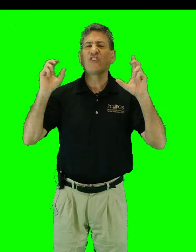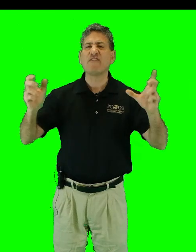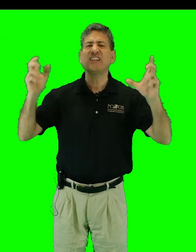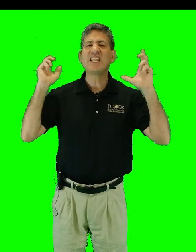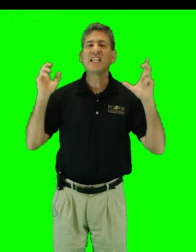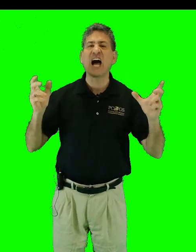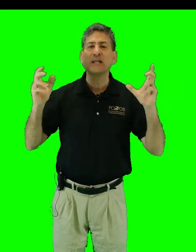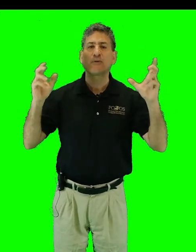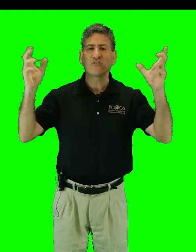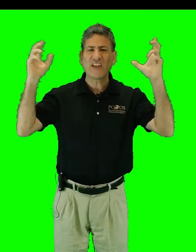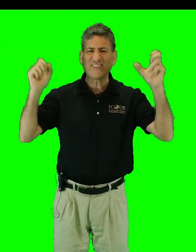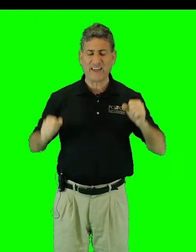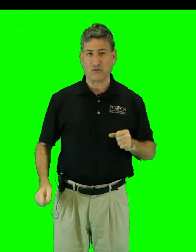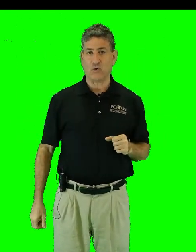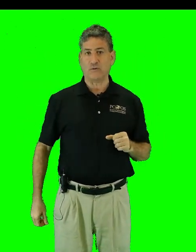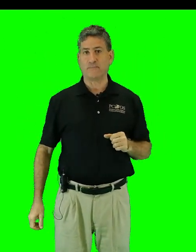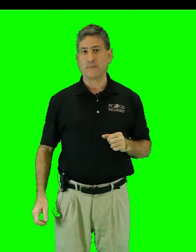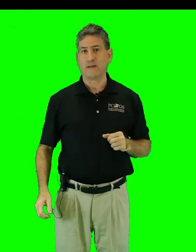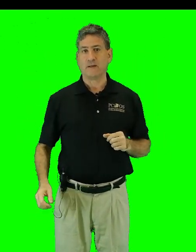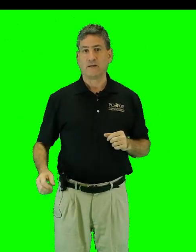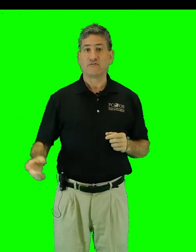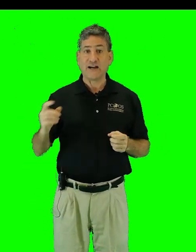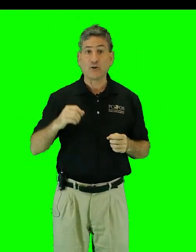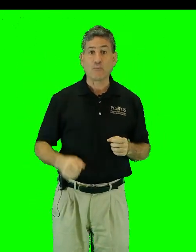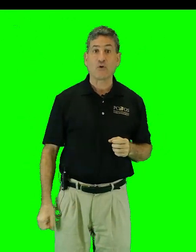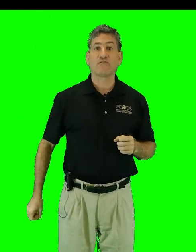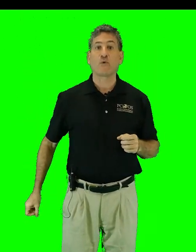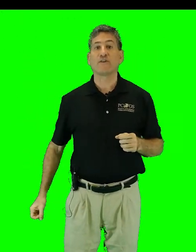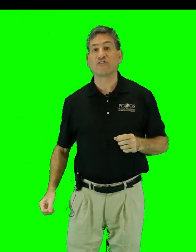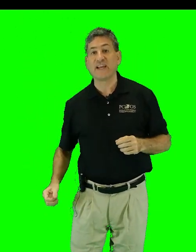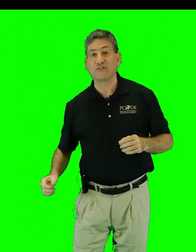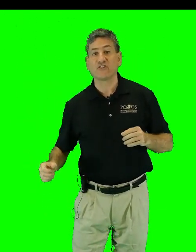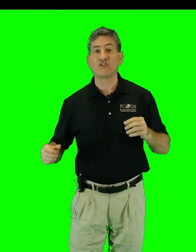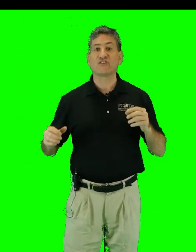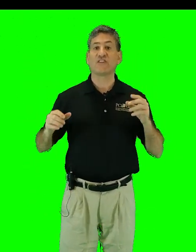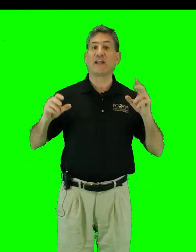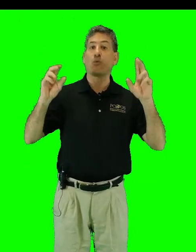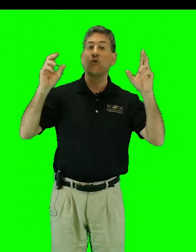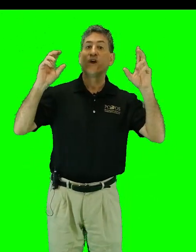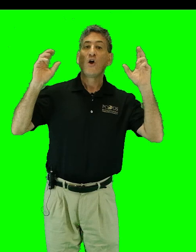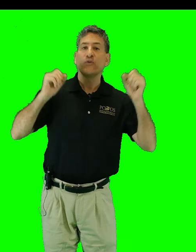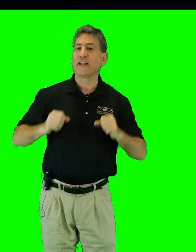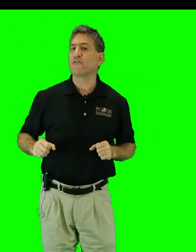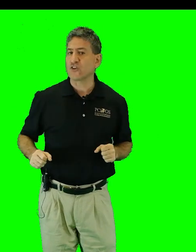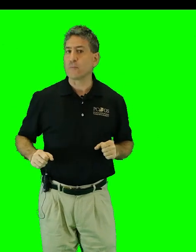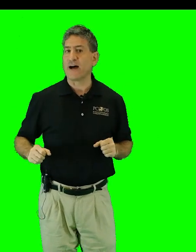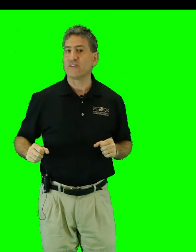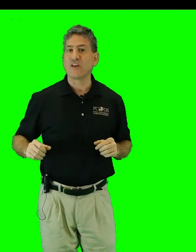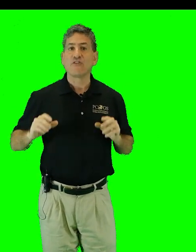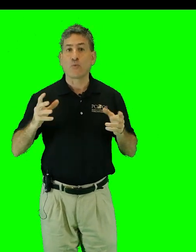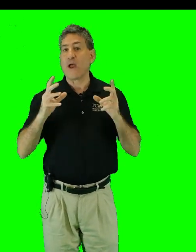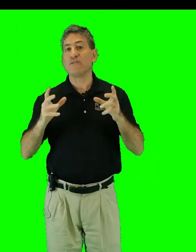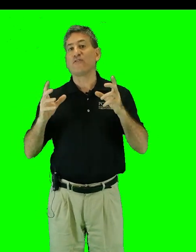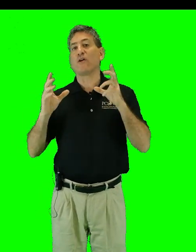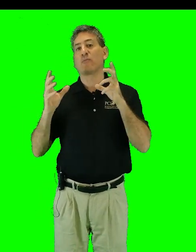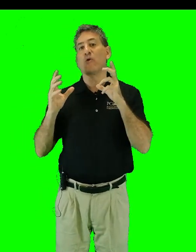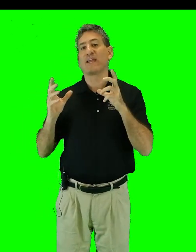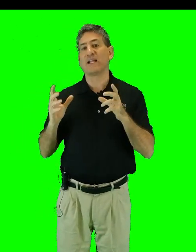79% end quote. Follow-up work four years later suggested that quote with enough turbines the rainfall from Hurricane